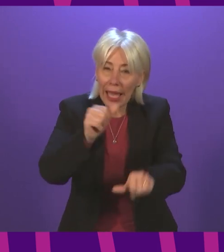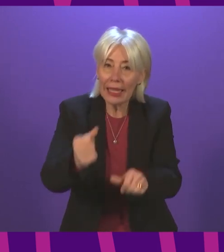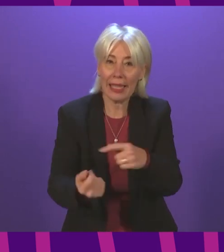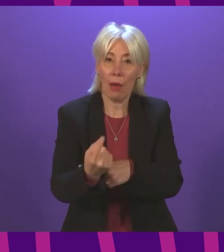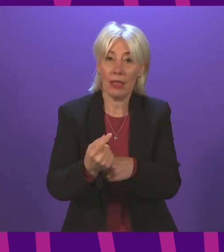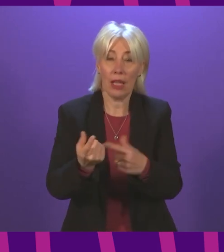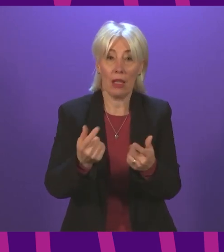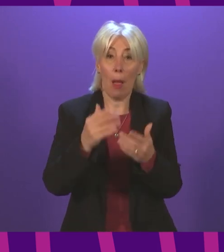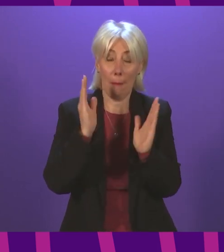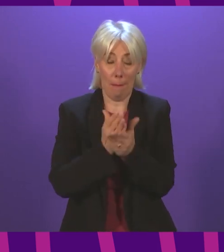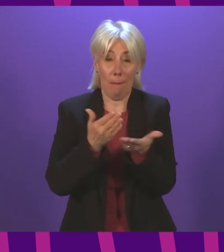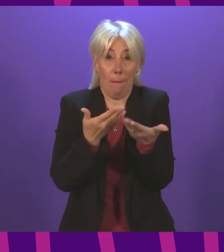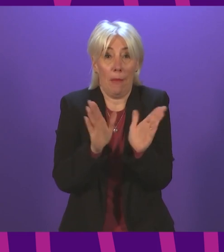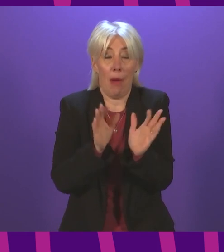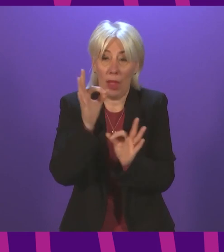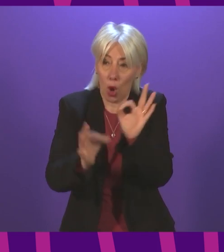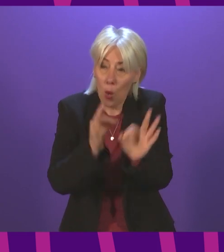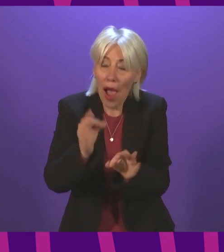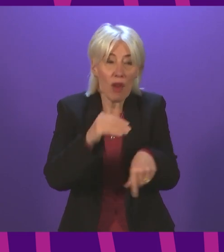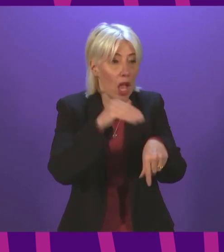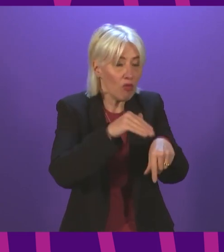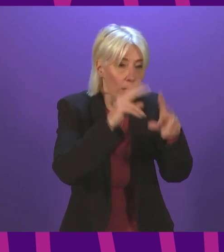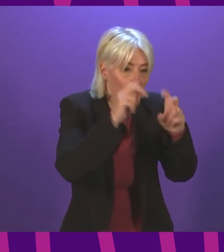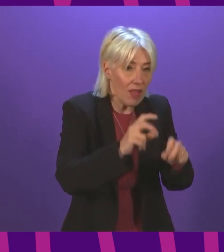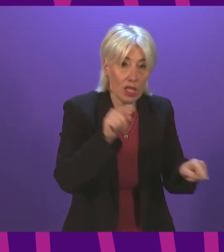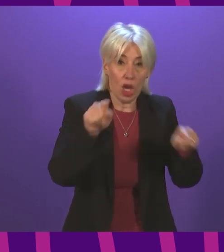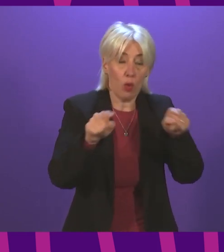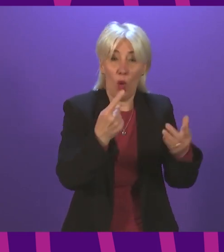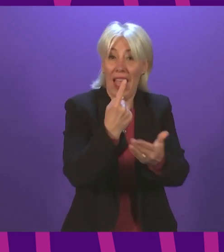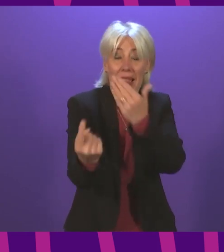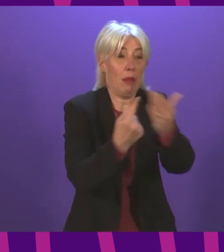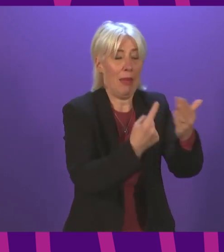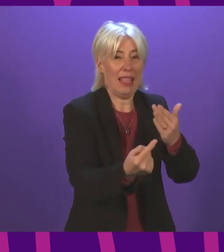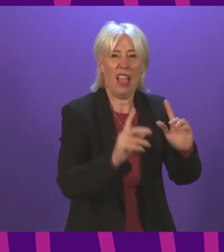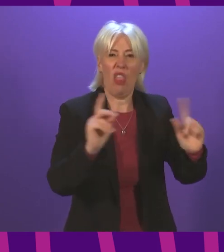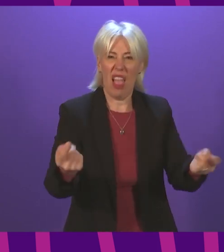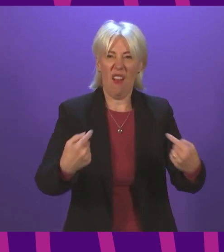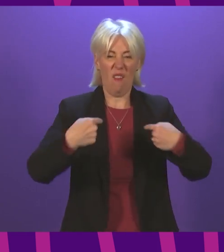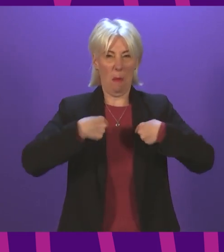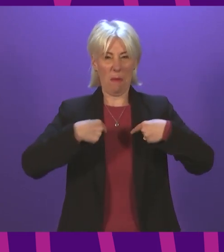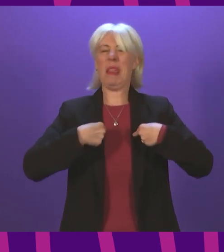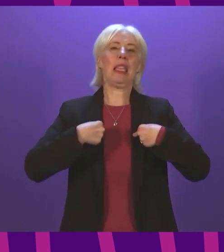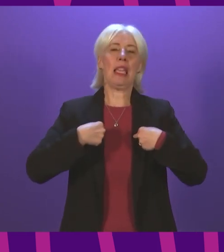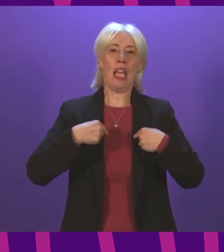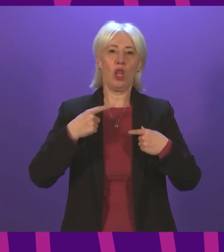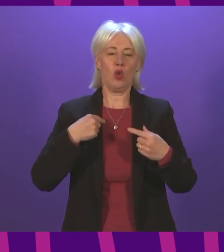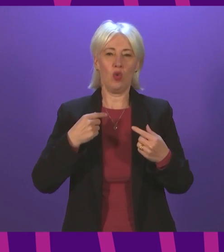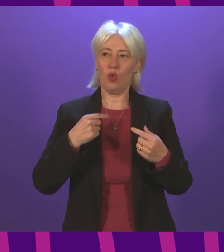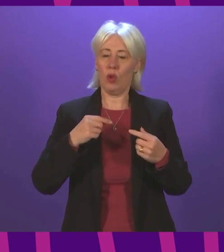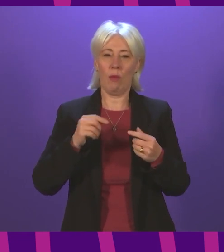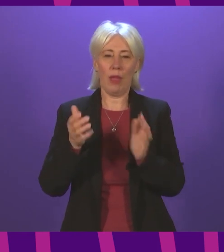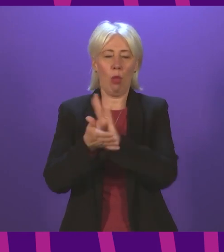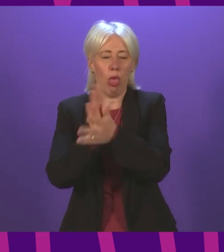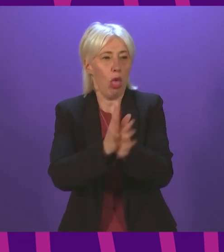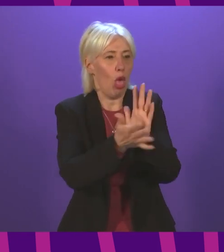a statutory public inquiry and criminal investigations, would be for me to in any way inadvertently prejudice either of these